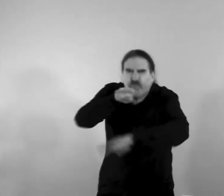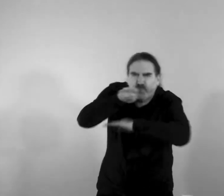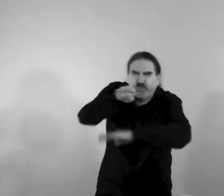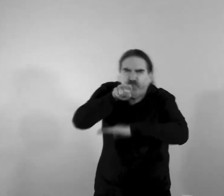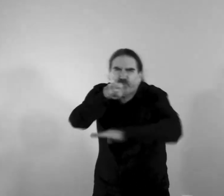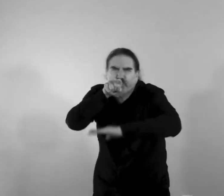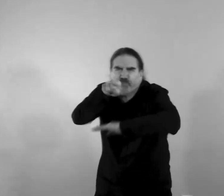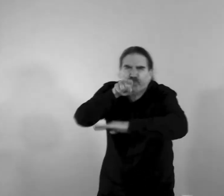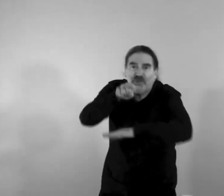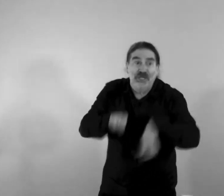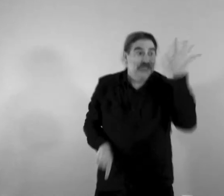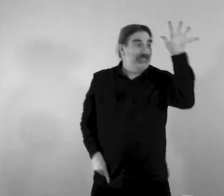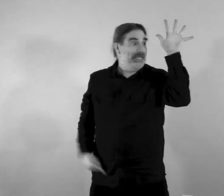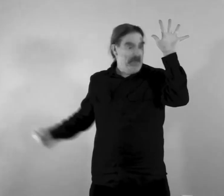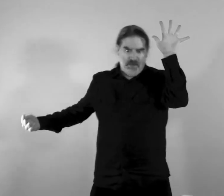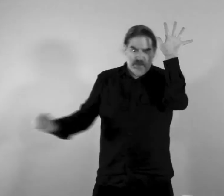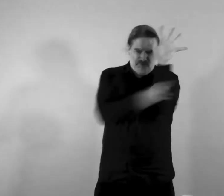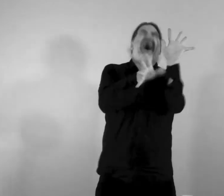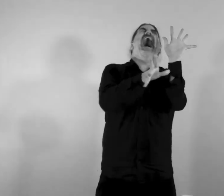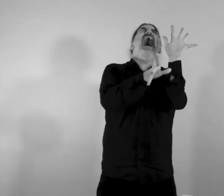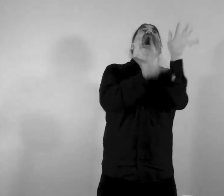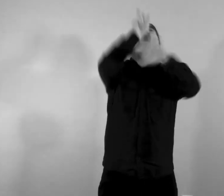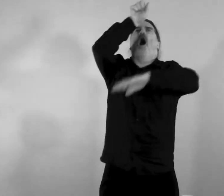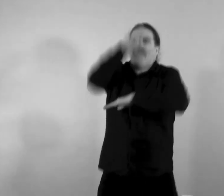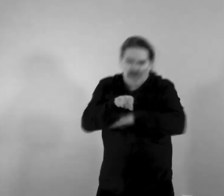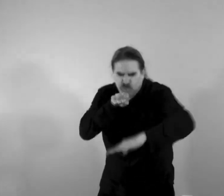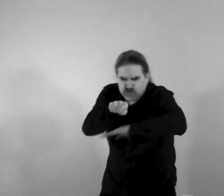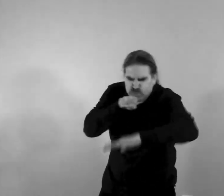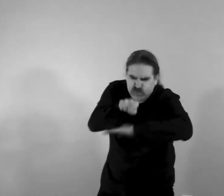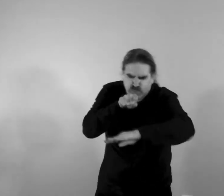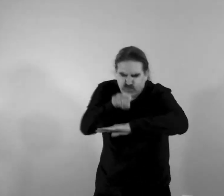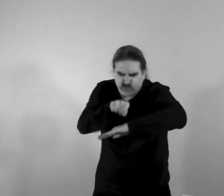A tree. Towards the money.